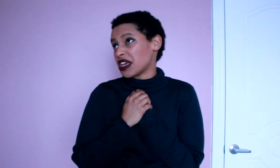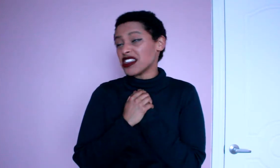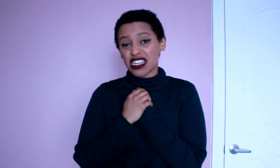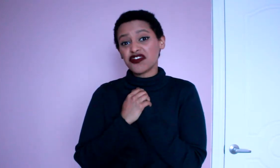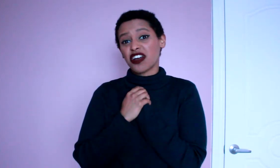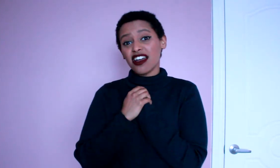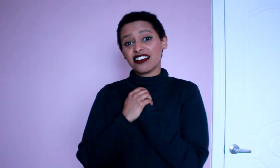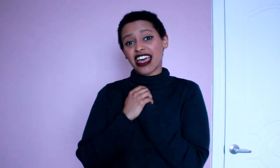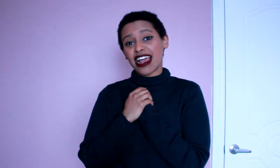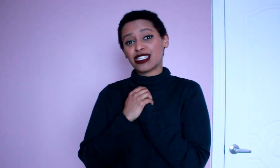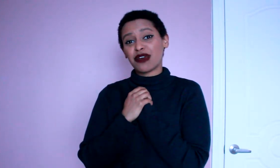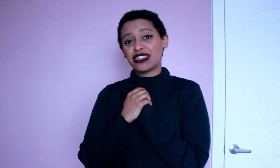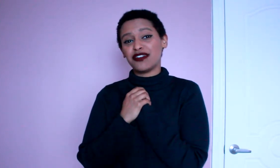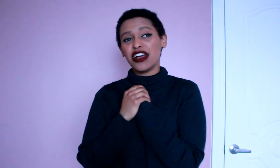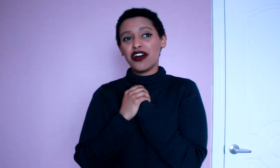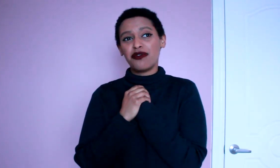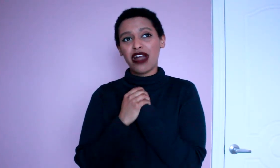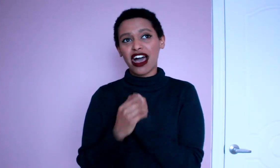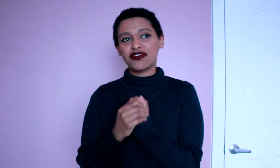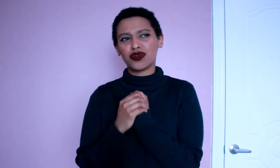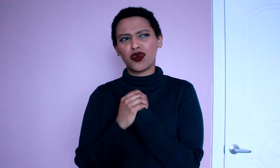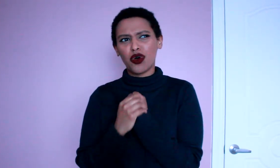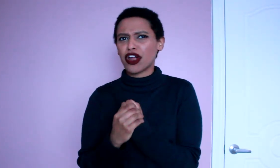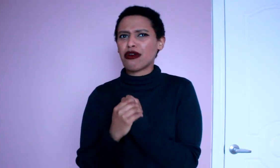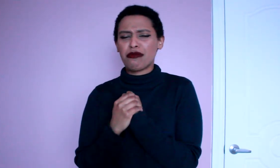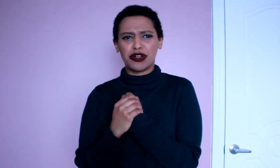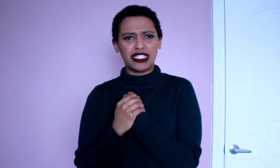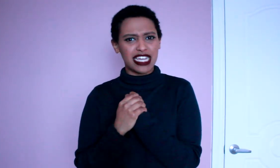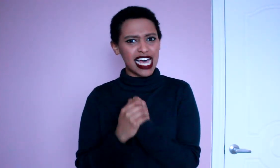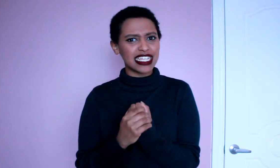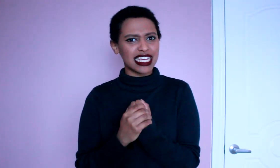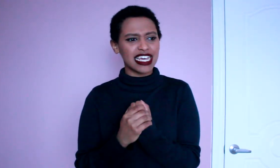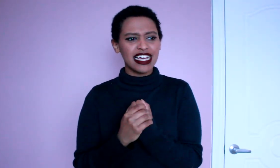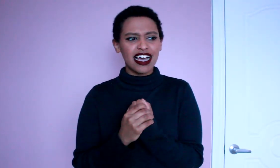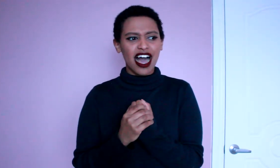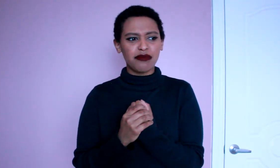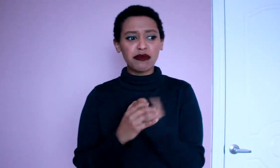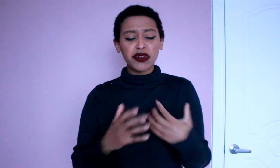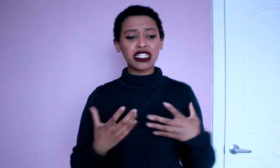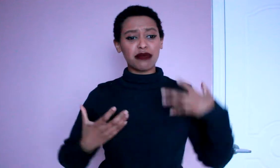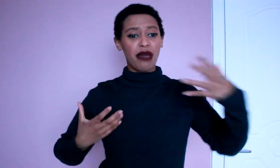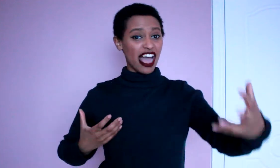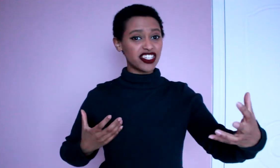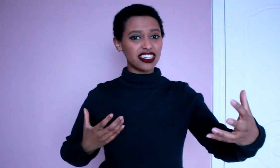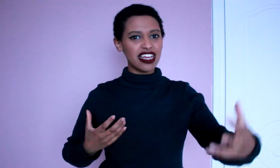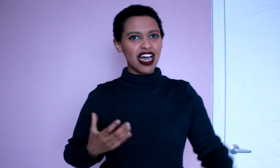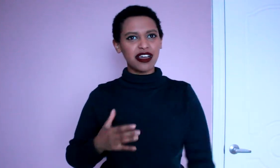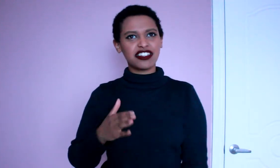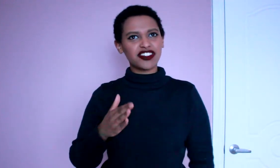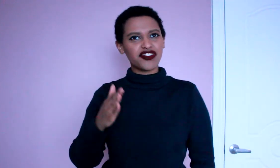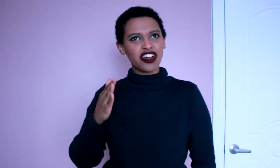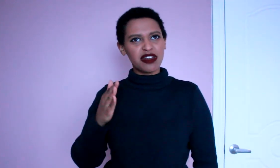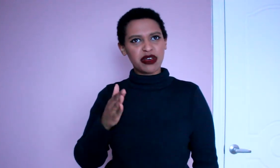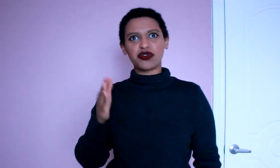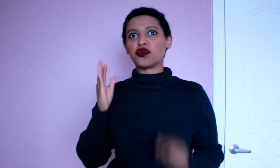be honest I've forgotten that aspect of Raph's warrior personality I'm used to the passion I just forgot about the